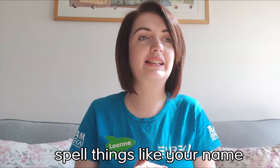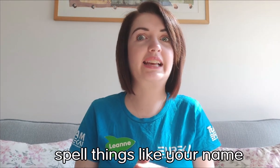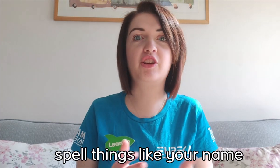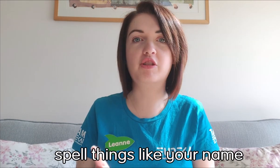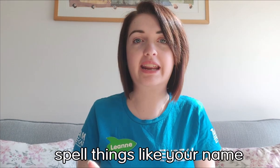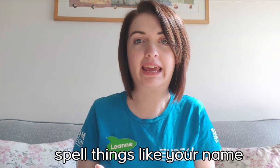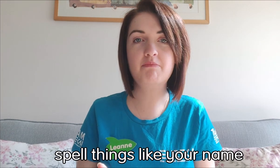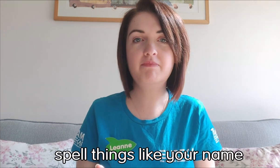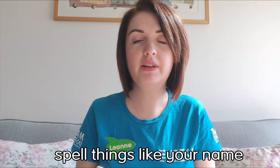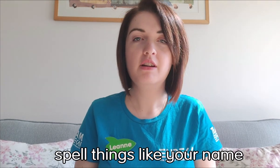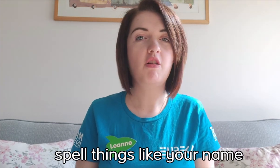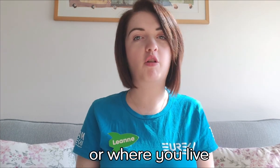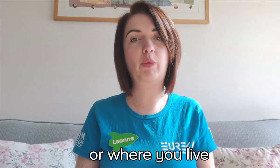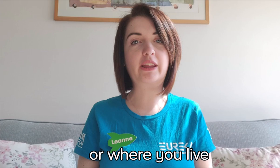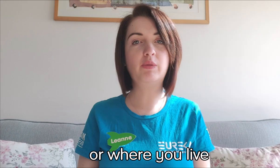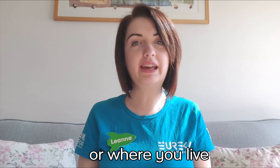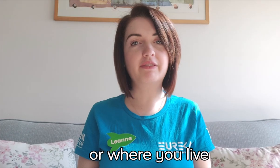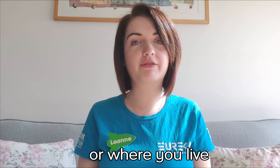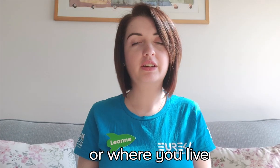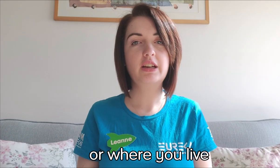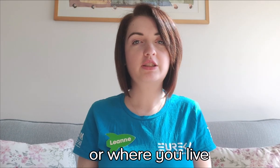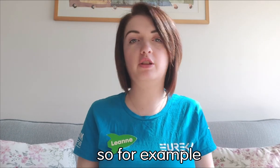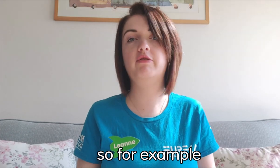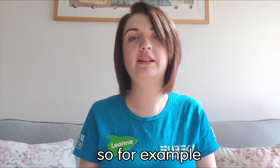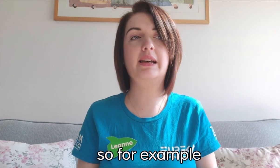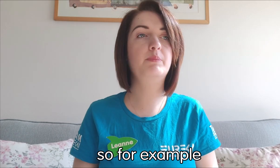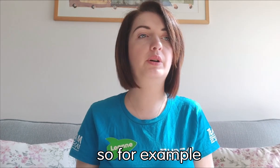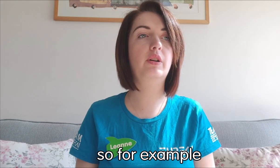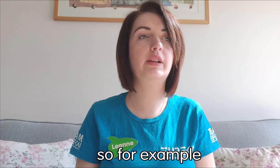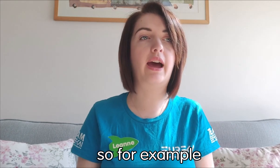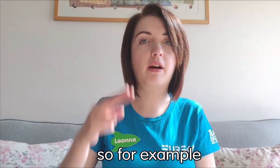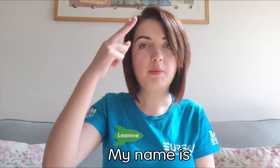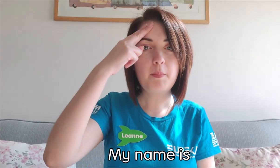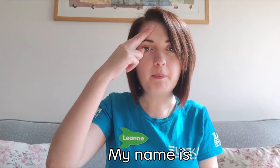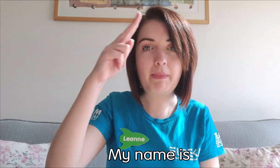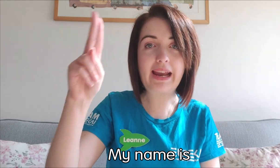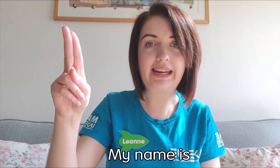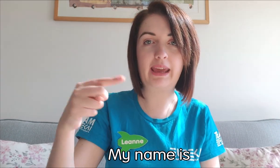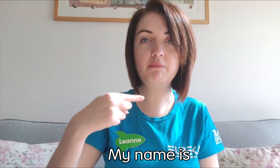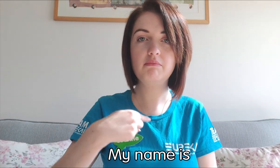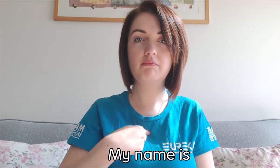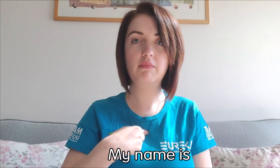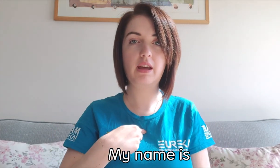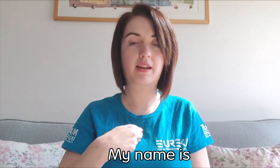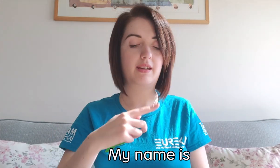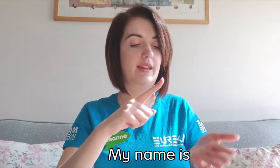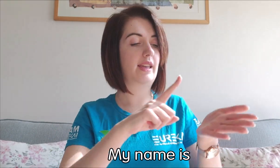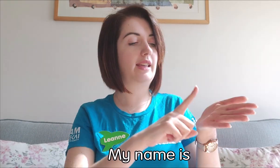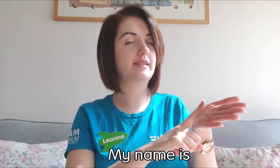like your name or where you live. So for example, my name is